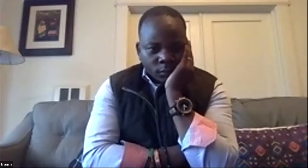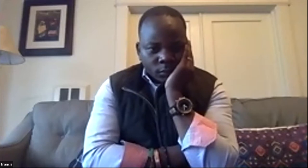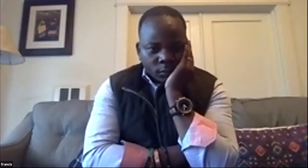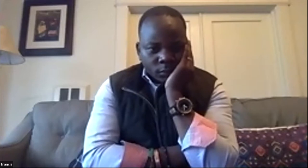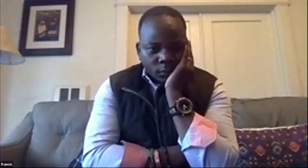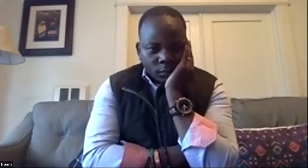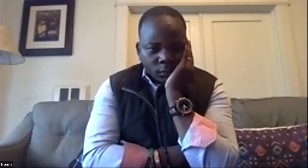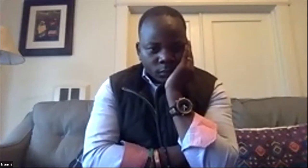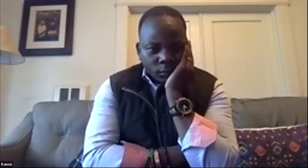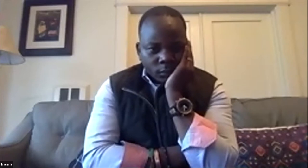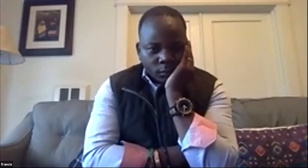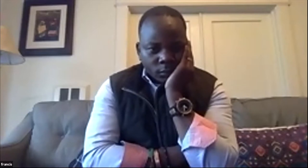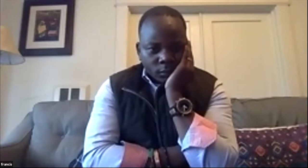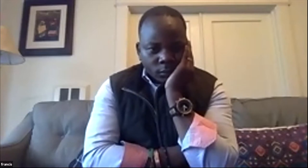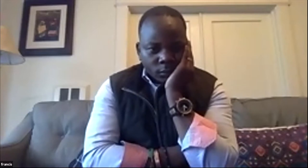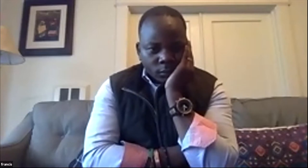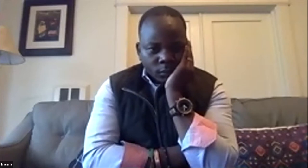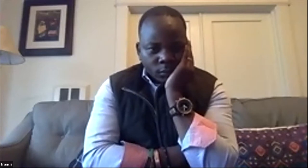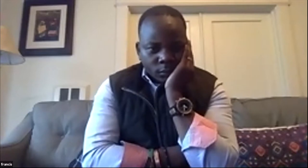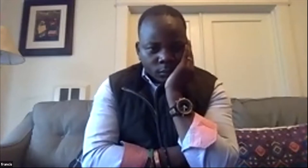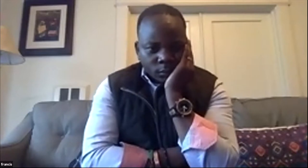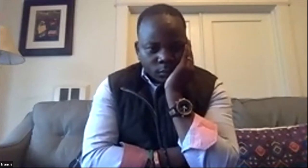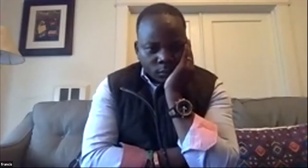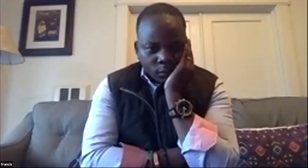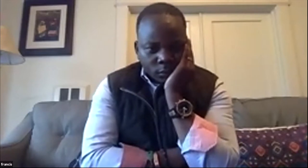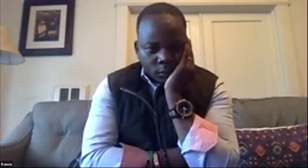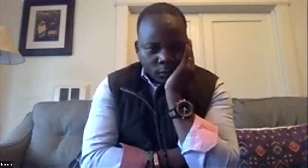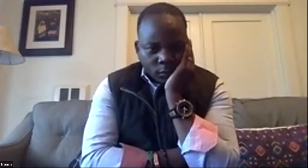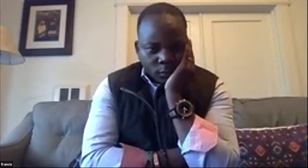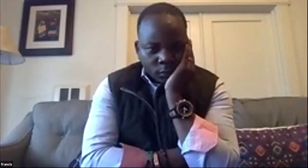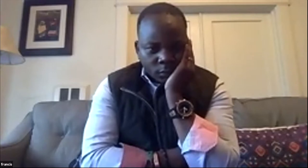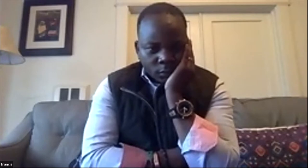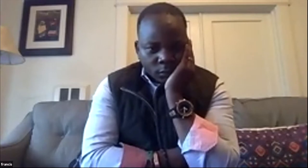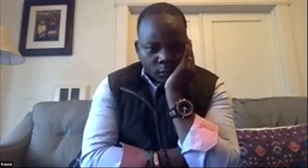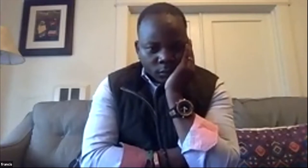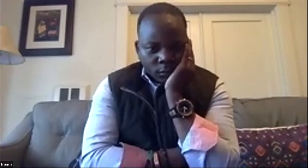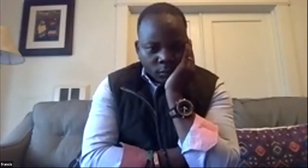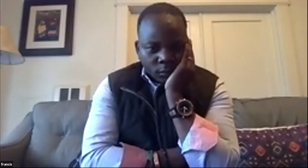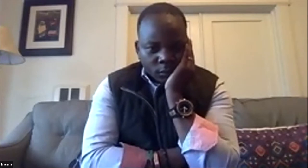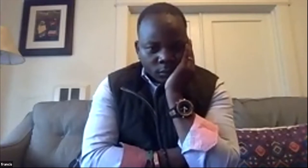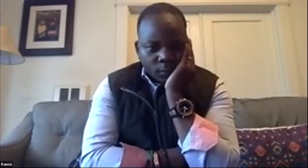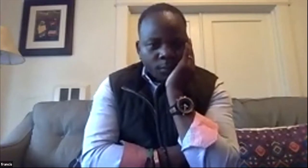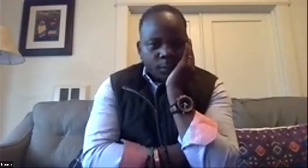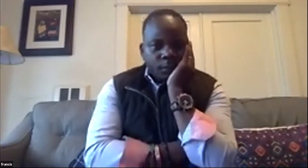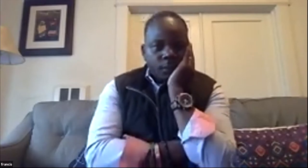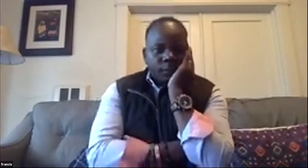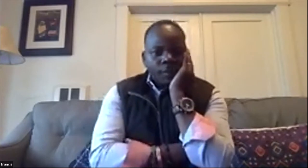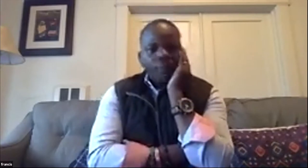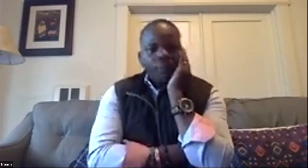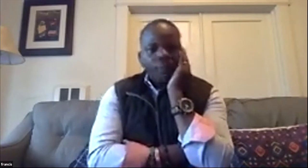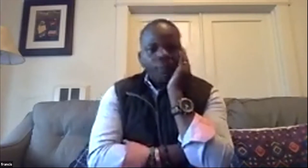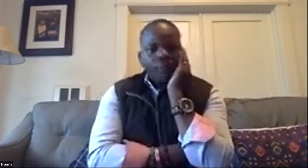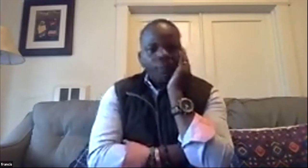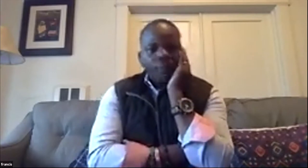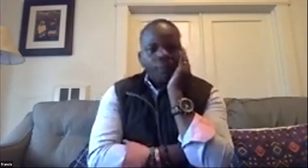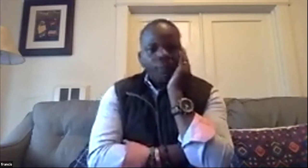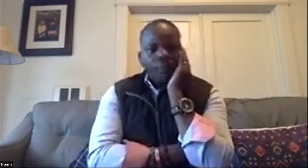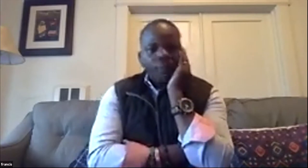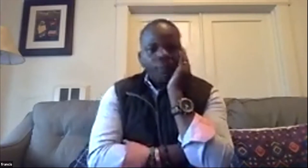raised in detroit a musician back there and i joined the military and stayed in for 22 years and retired